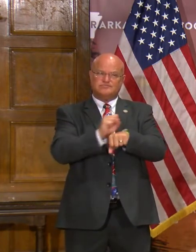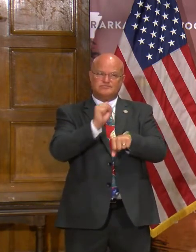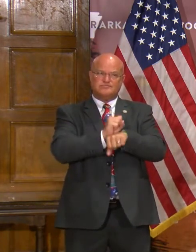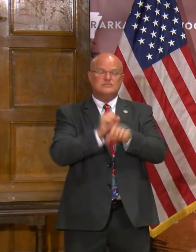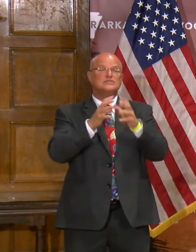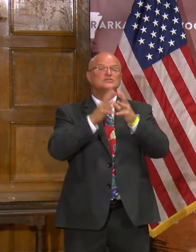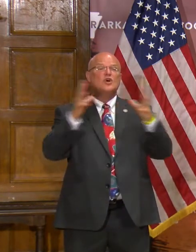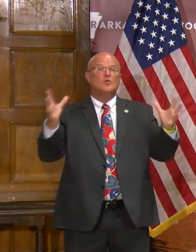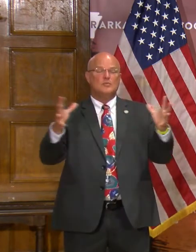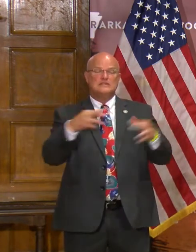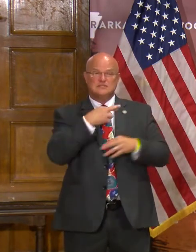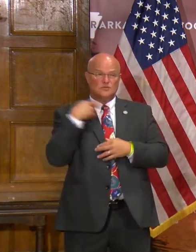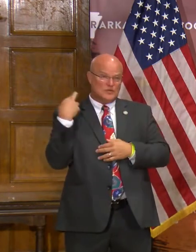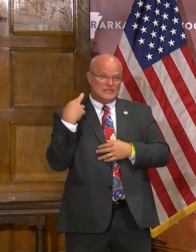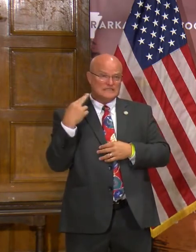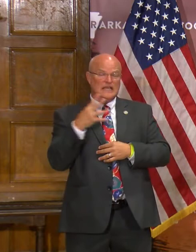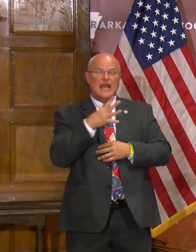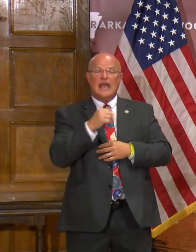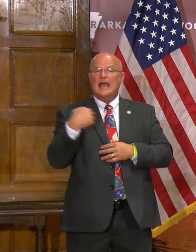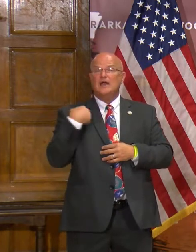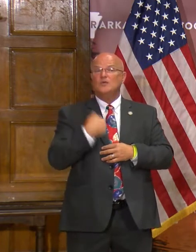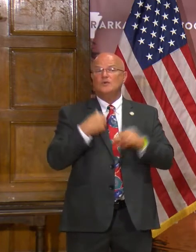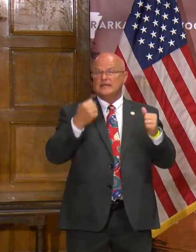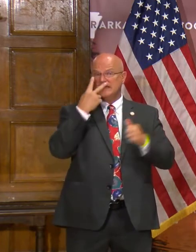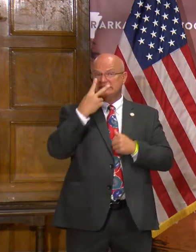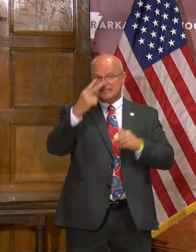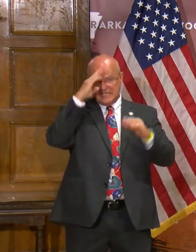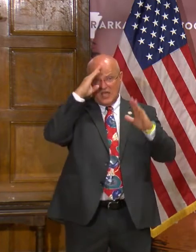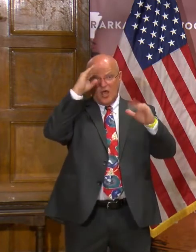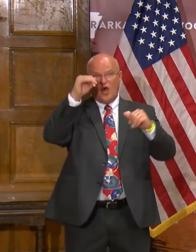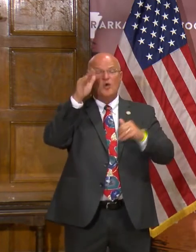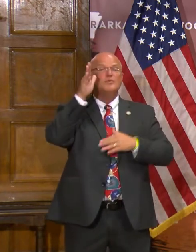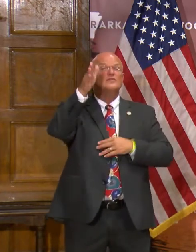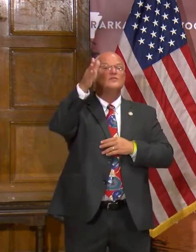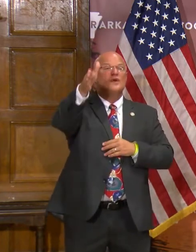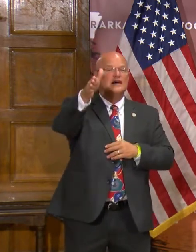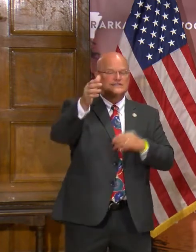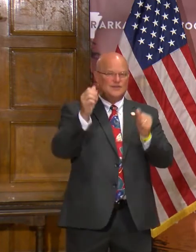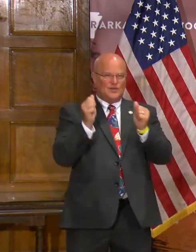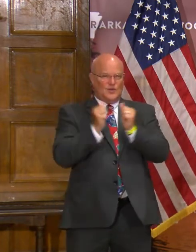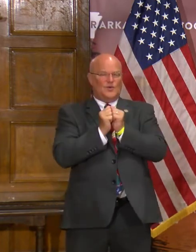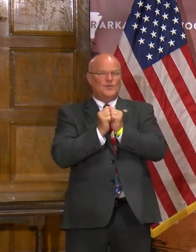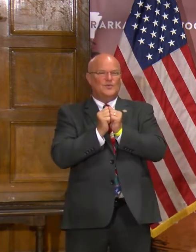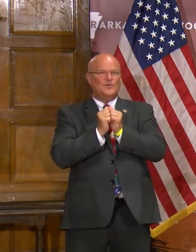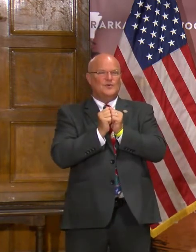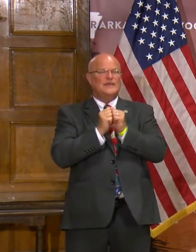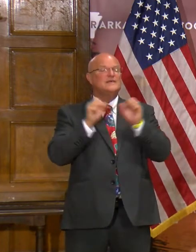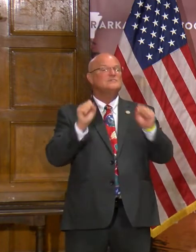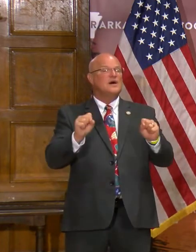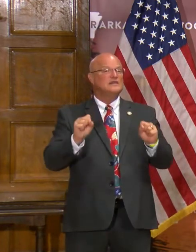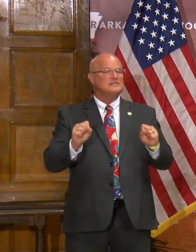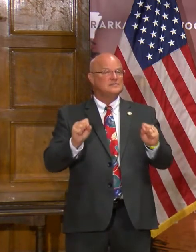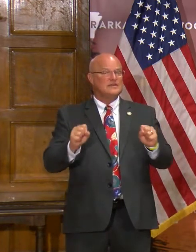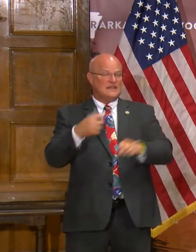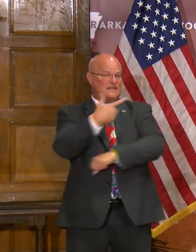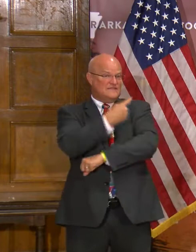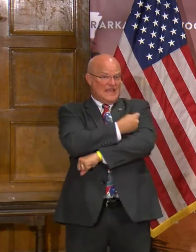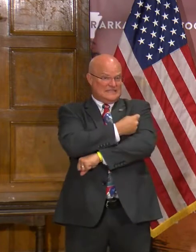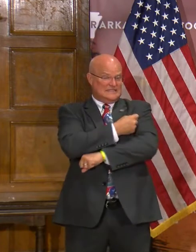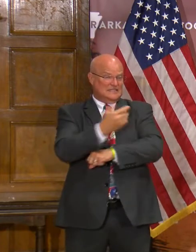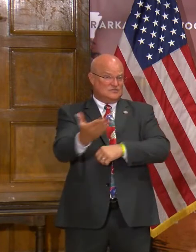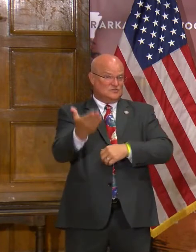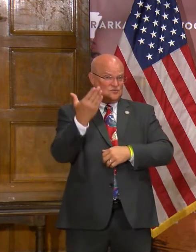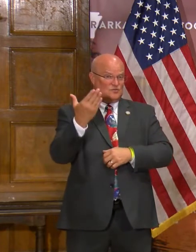so much is at stake. And we can see hope on the horizon with the possibility of a vaccine